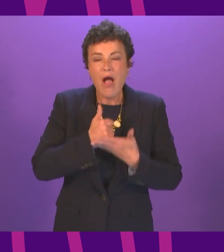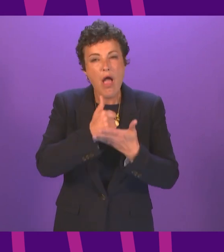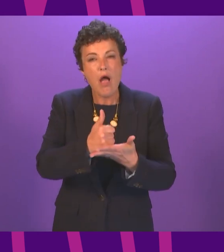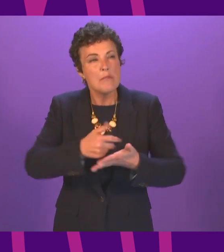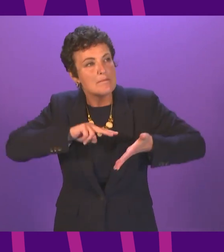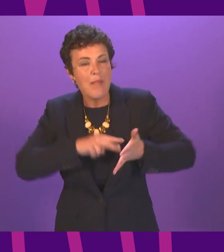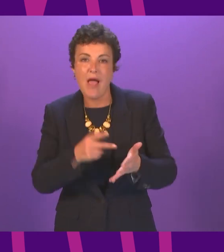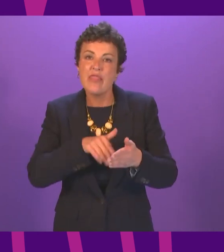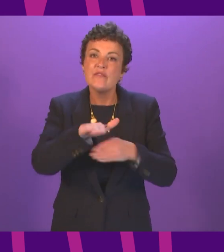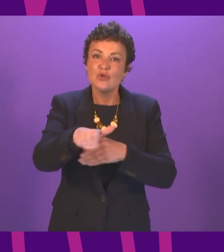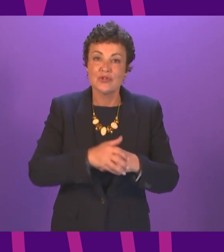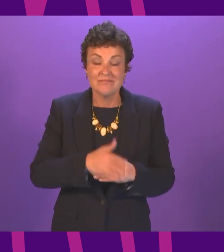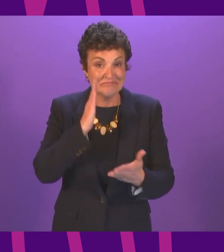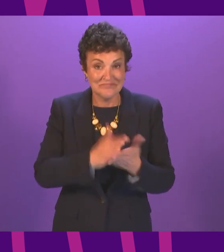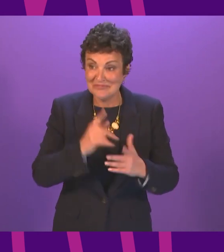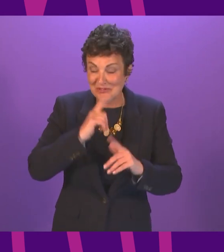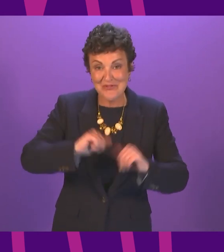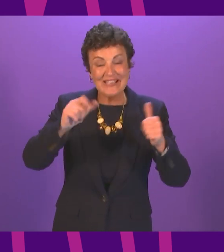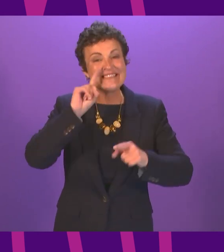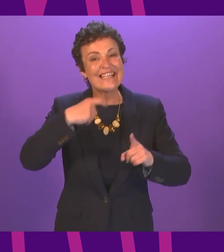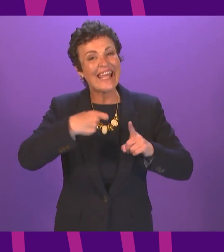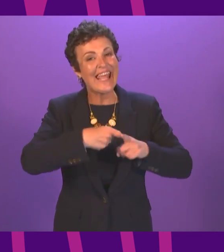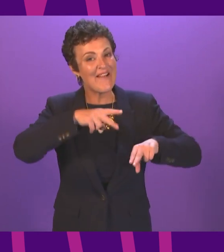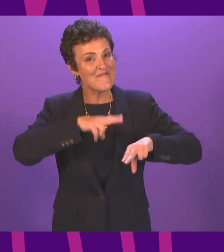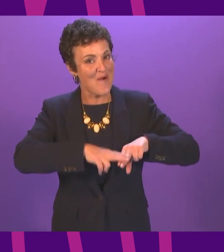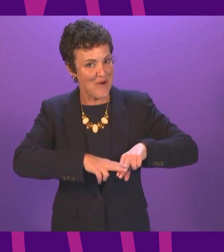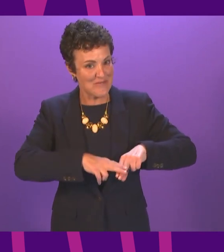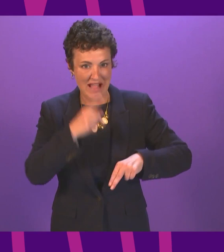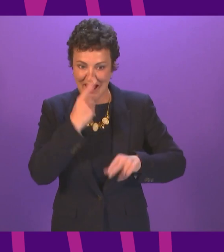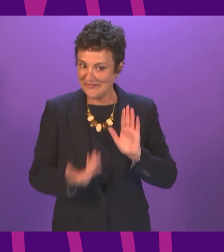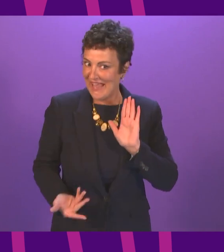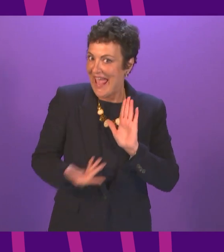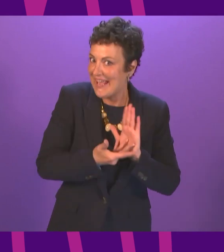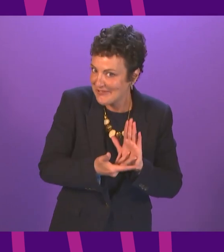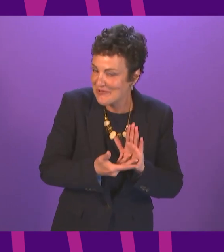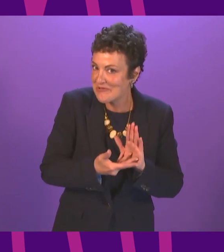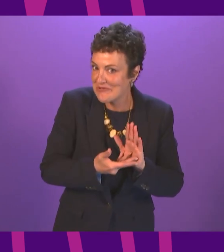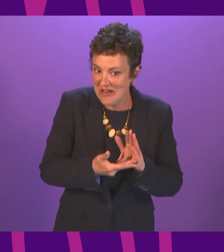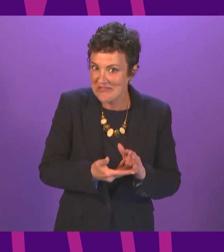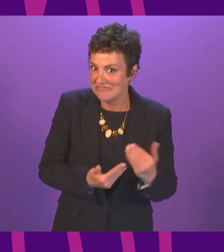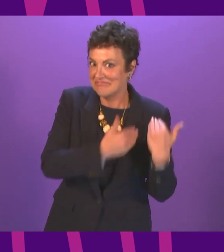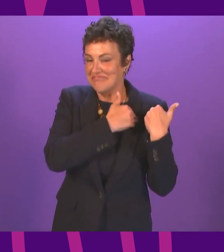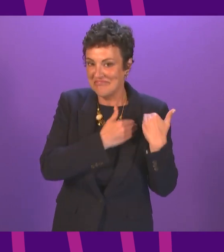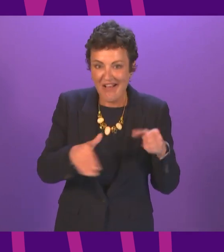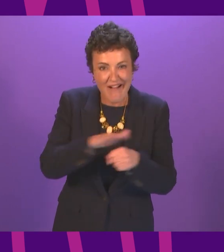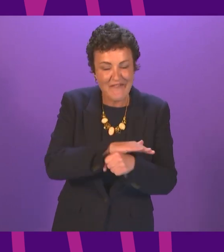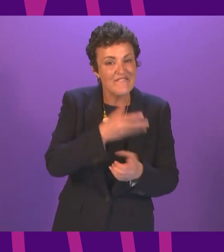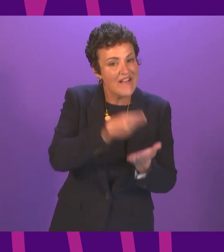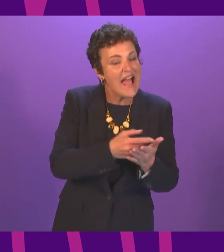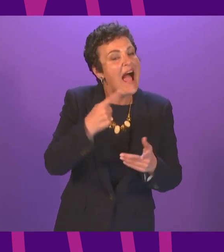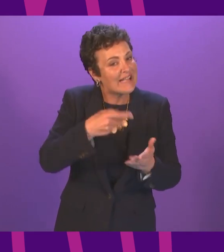and it's great to see Kate Forbes with an expanded portfolio covering finance and economy